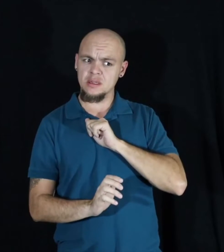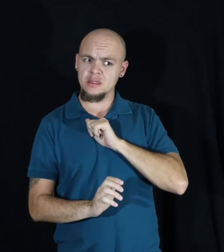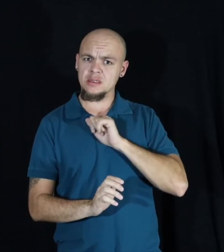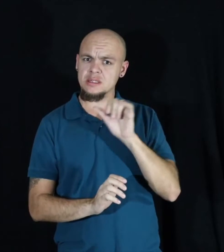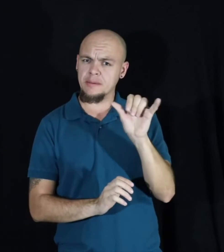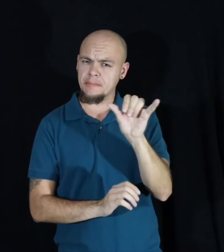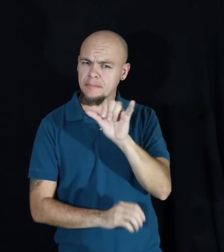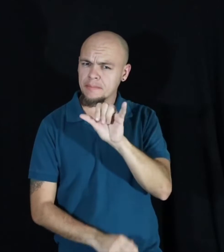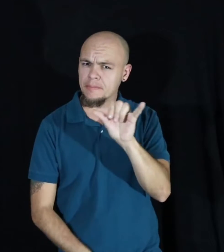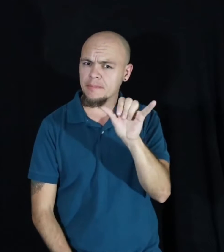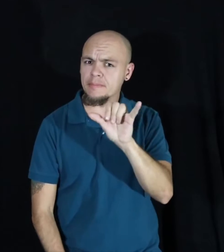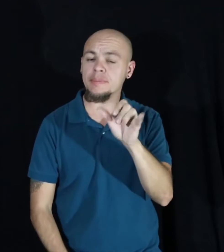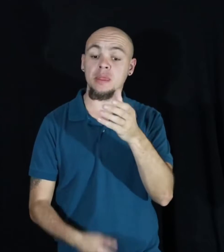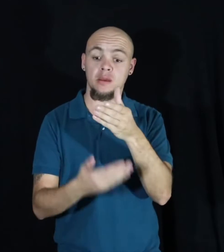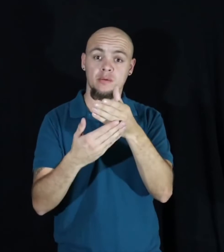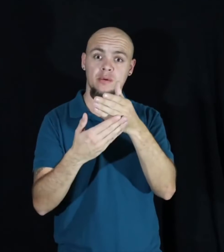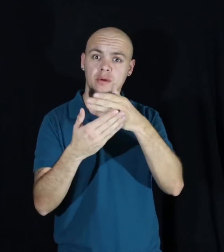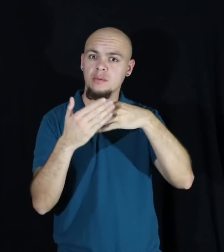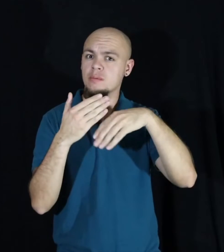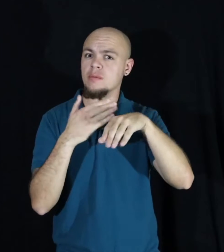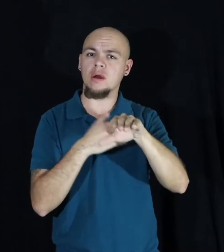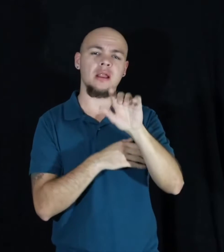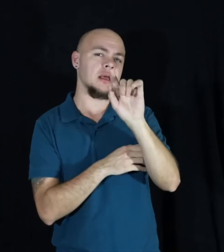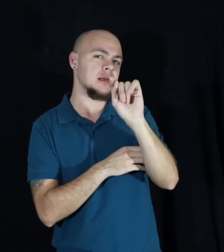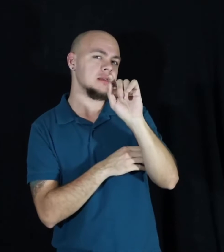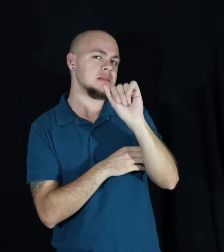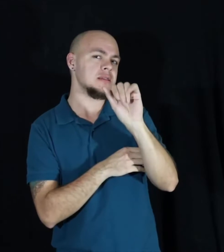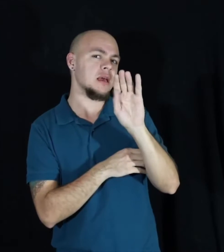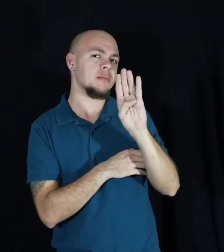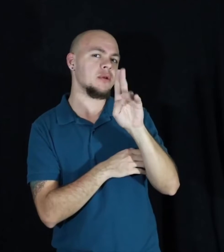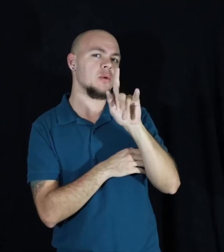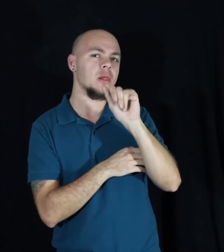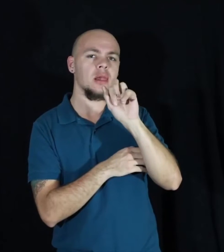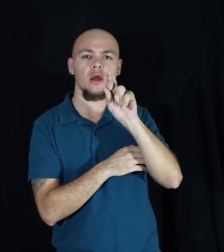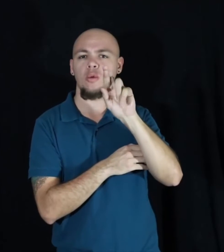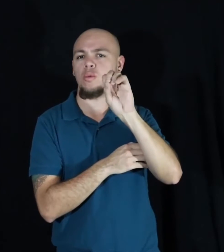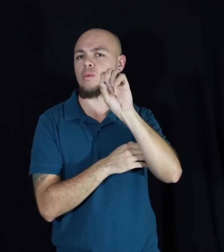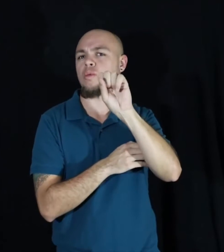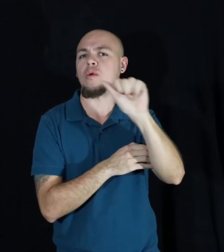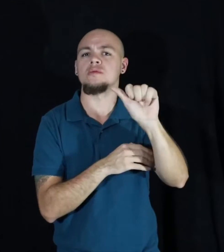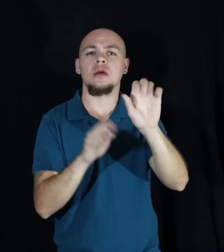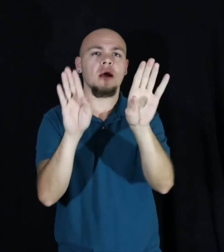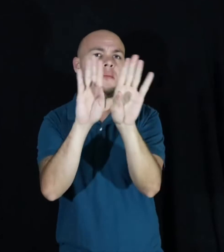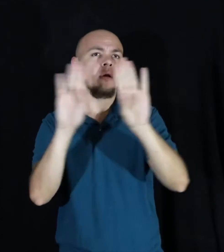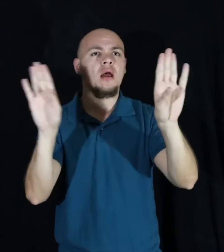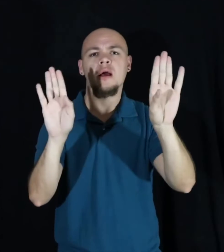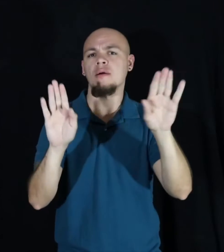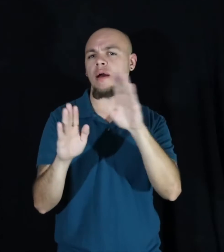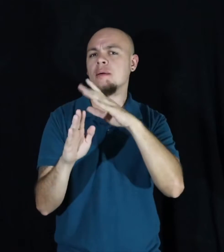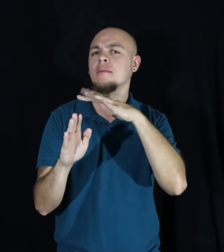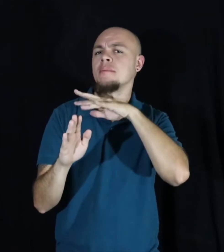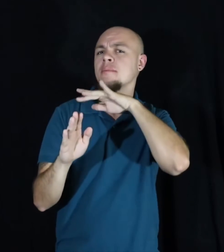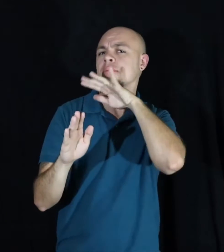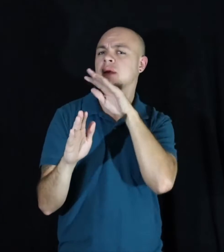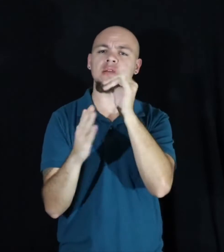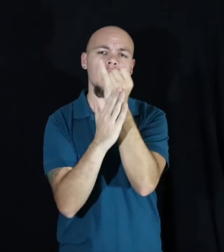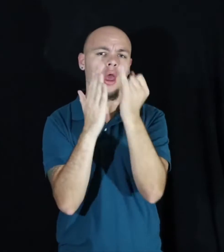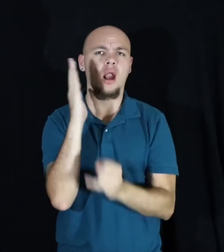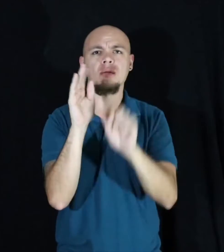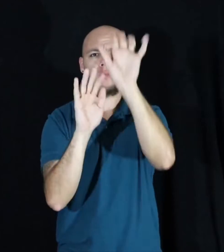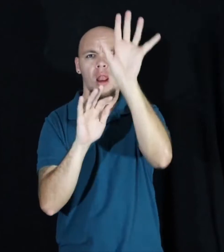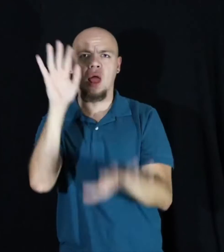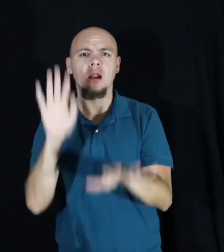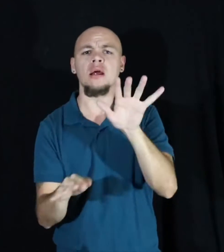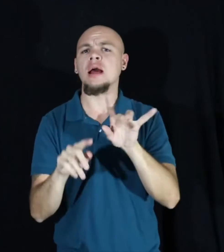We are all born a tabula rosa, a blank slate turned canvas of messy art, painted with the sweat of our